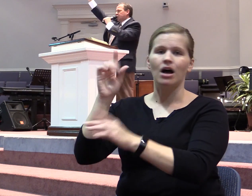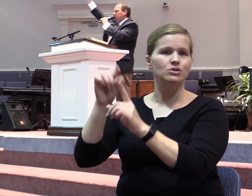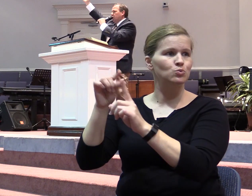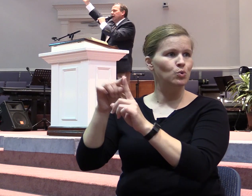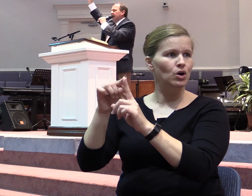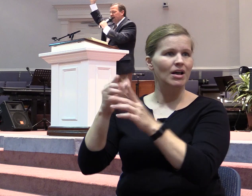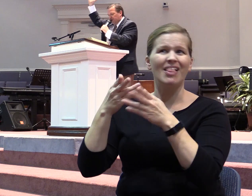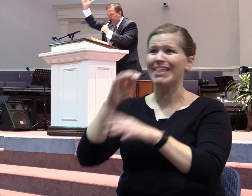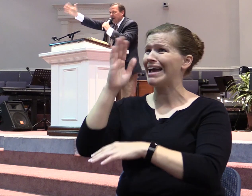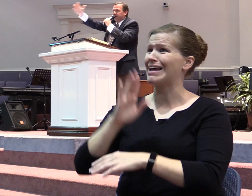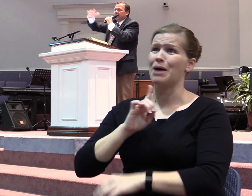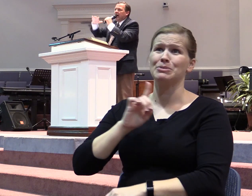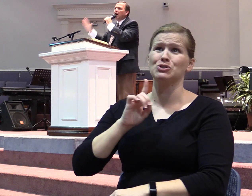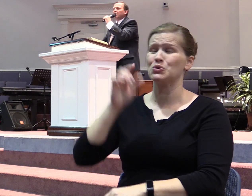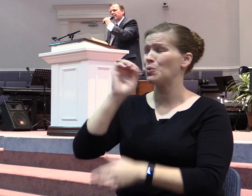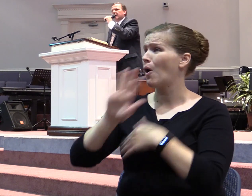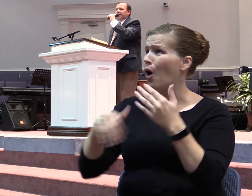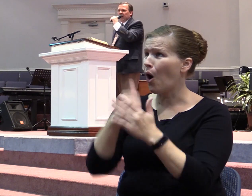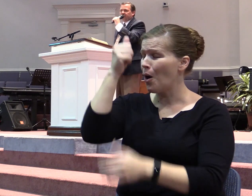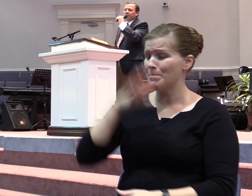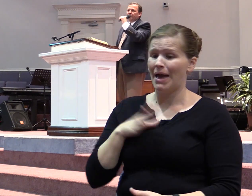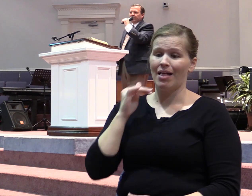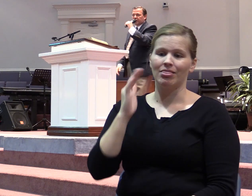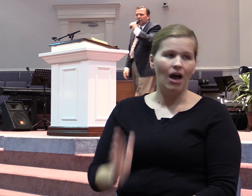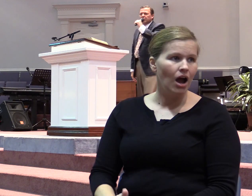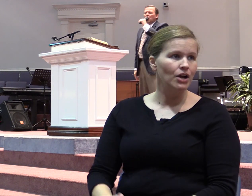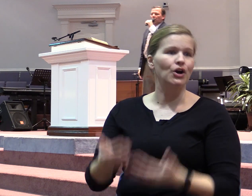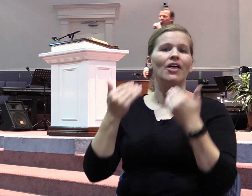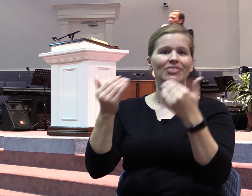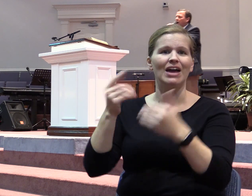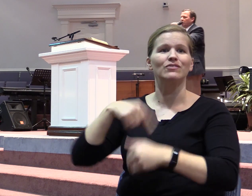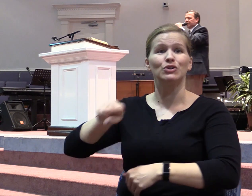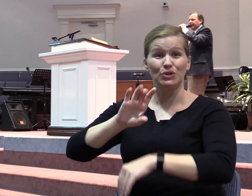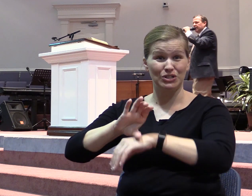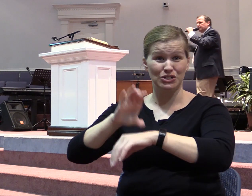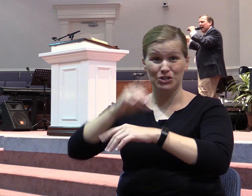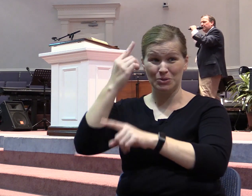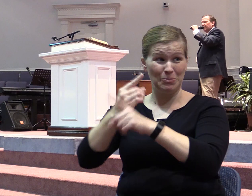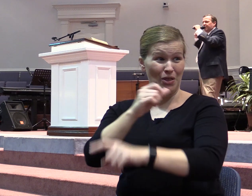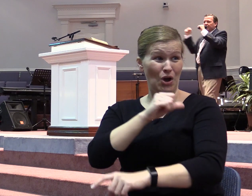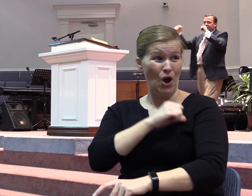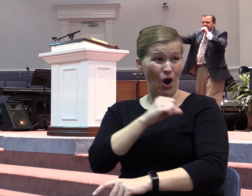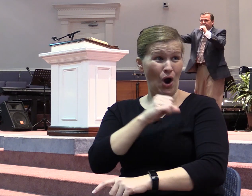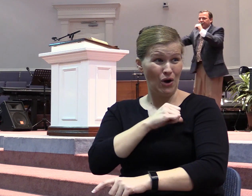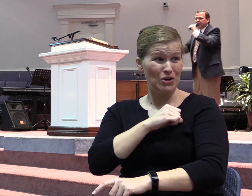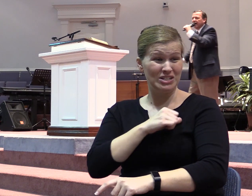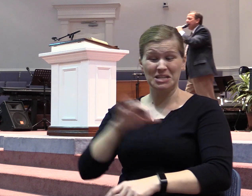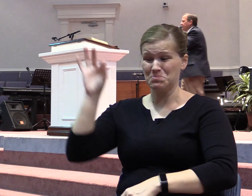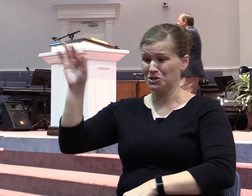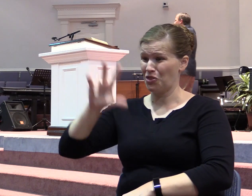true. Let every man be alive. You better be thankful you're in a church when Brother Arnold's taken this Bible for 36 years and he said, I